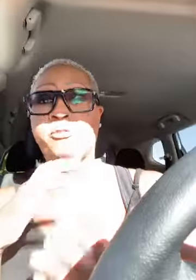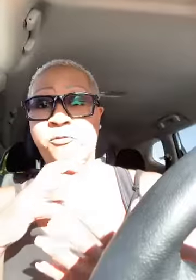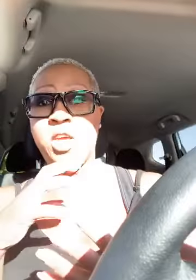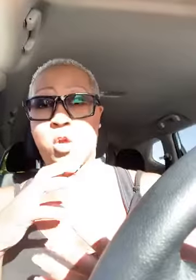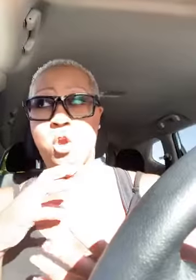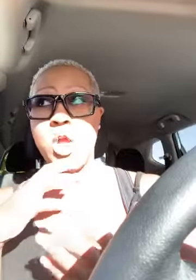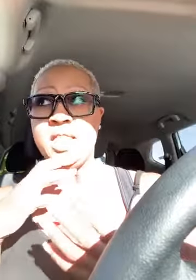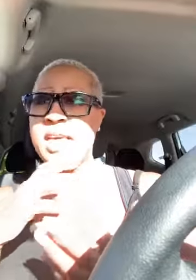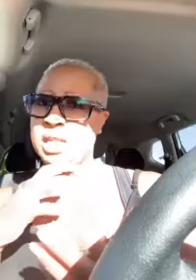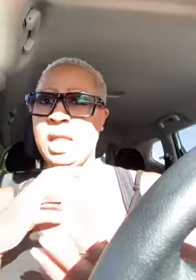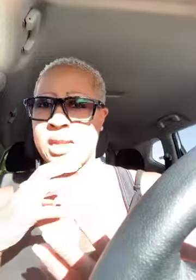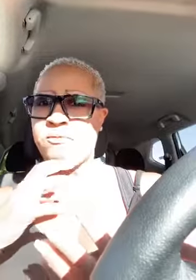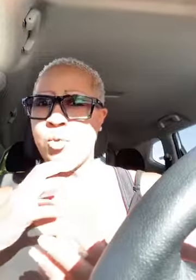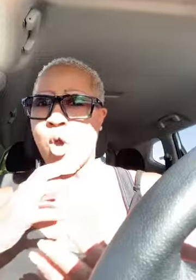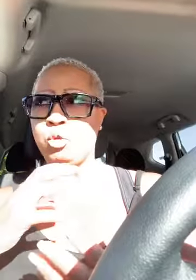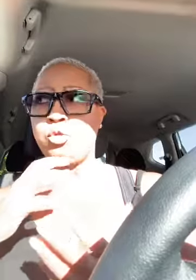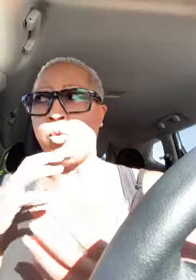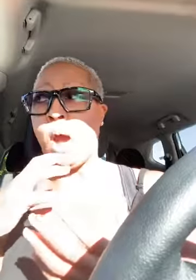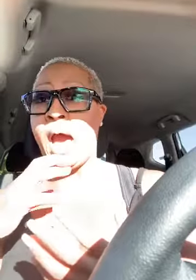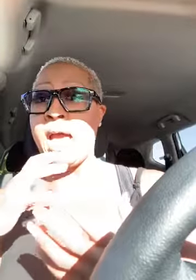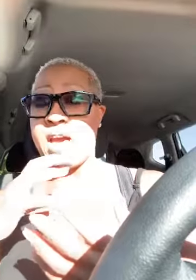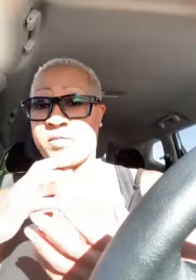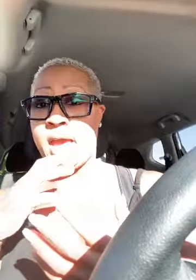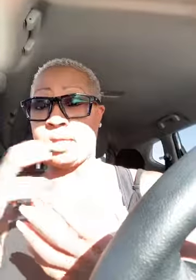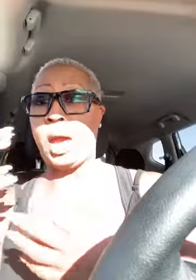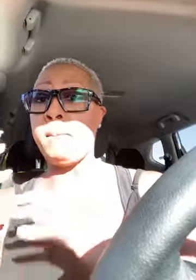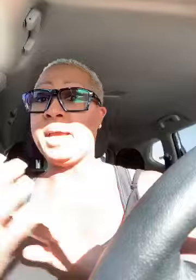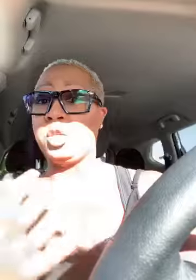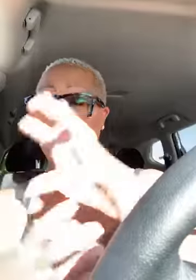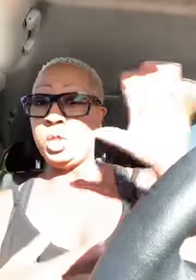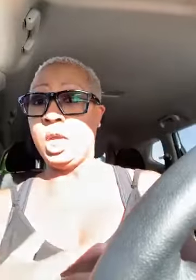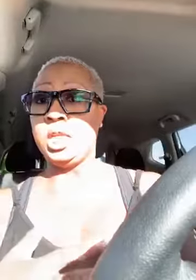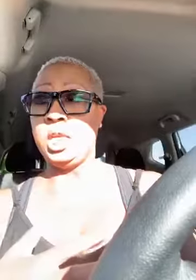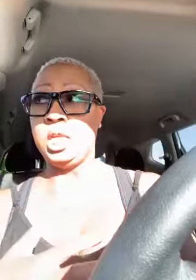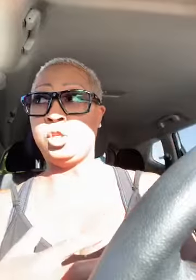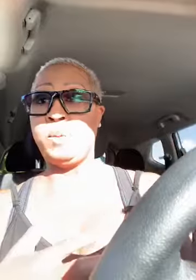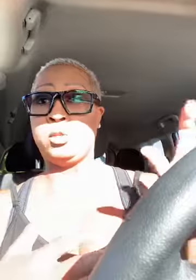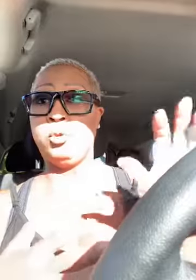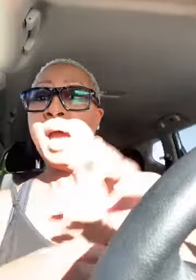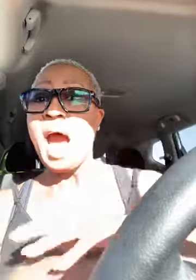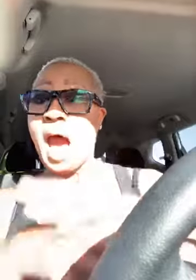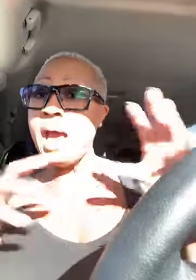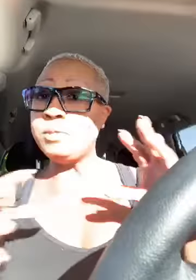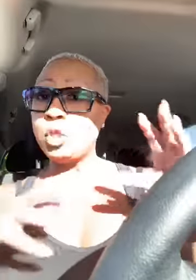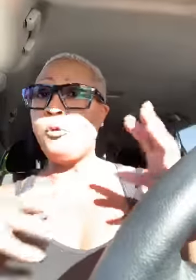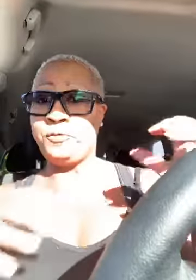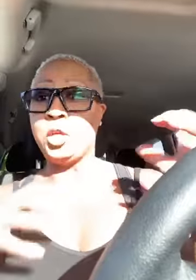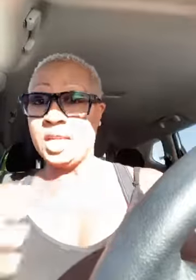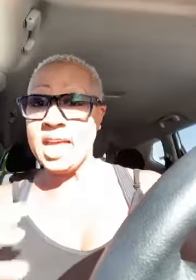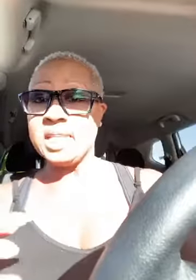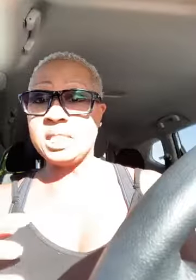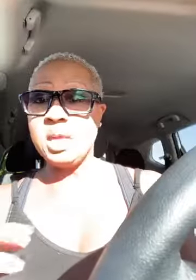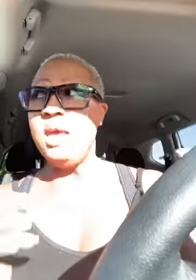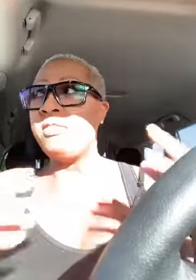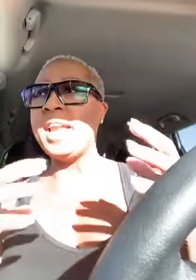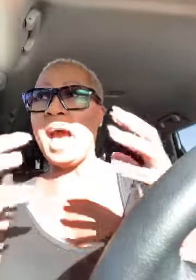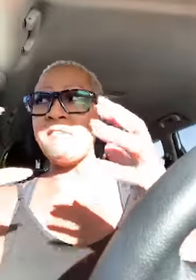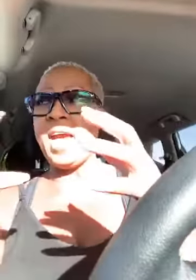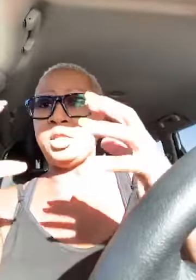the fear that a lot of you all do i have to actually i'm actually on the other end of the spectrum i'm so fearless that i've had